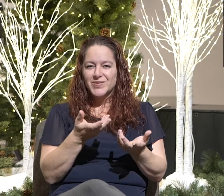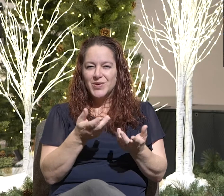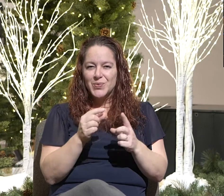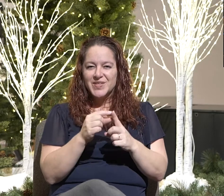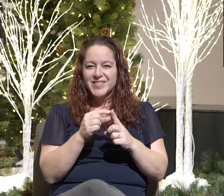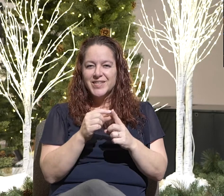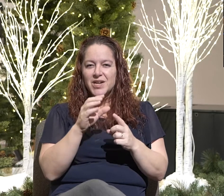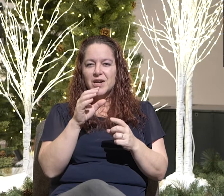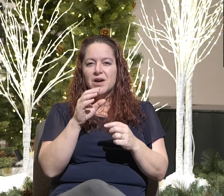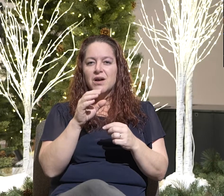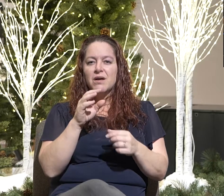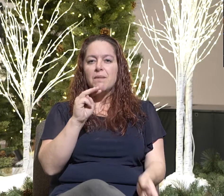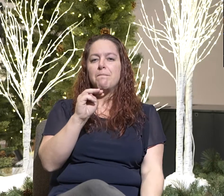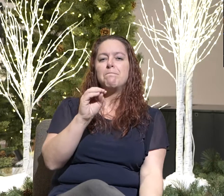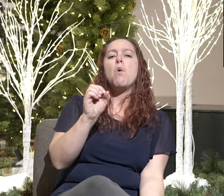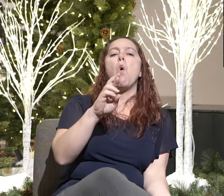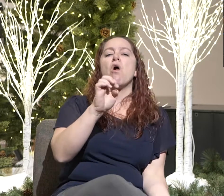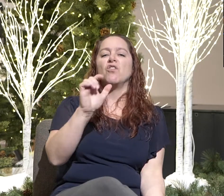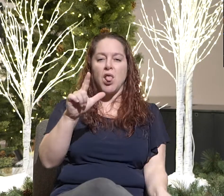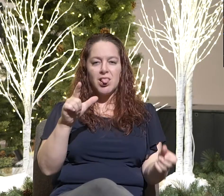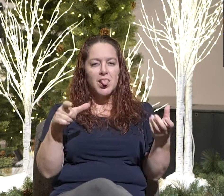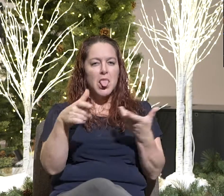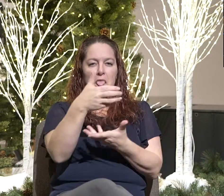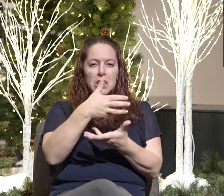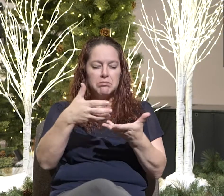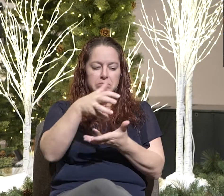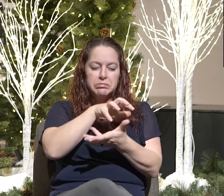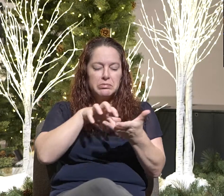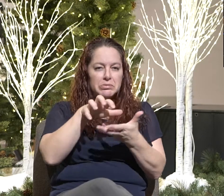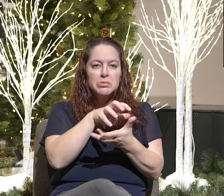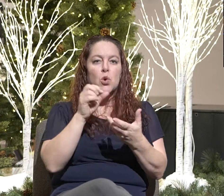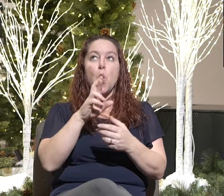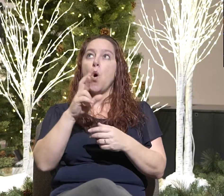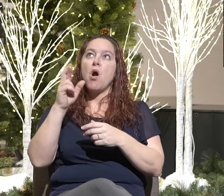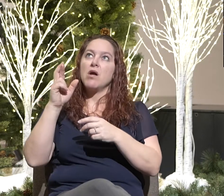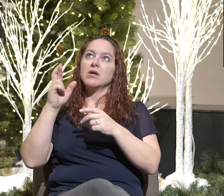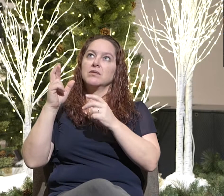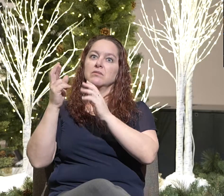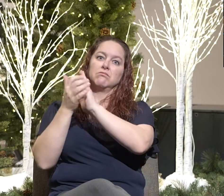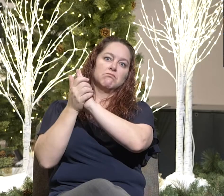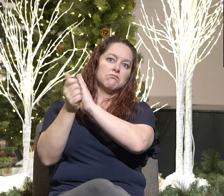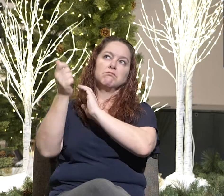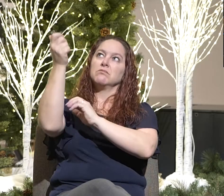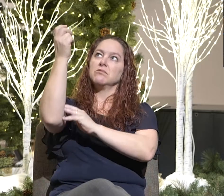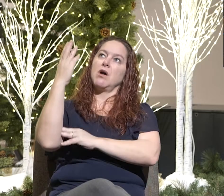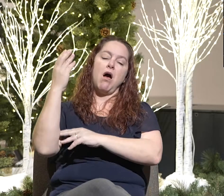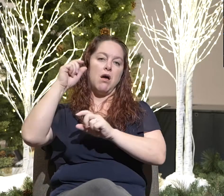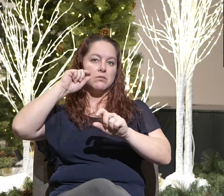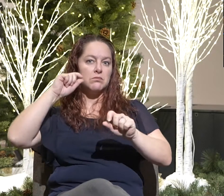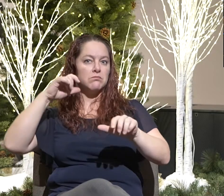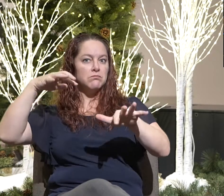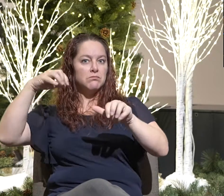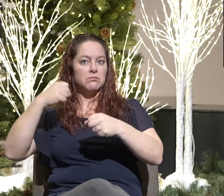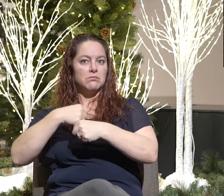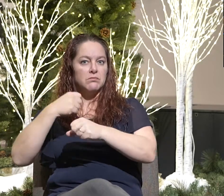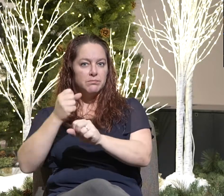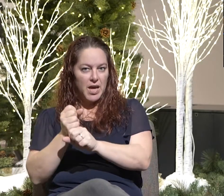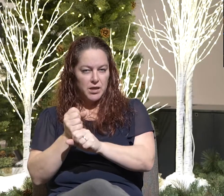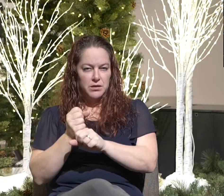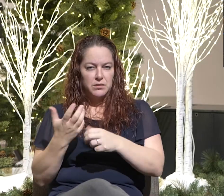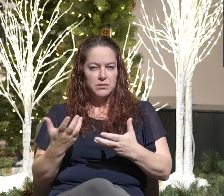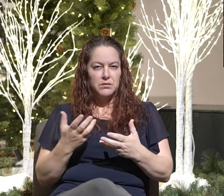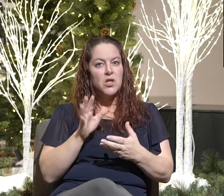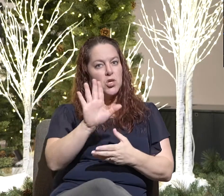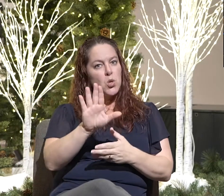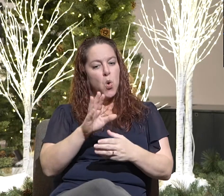Divine design? Or accident? So, what you believe will define, your worldview will define